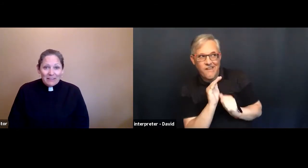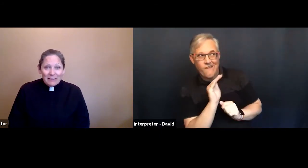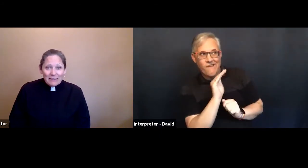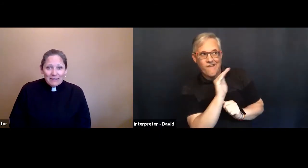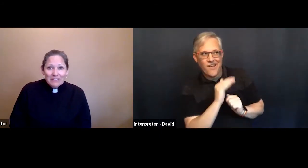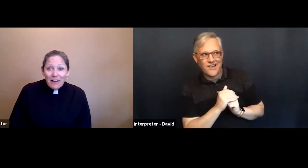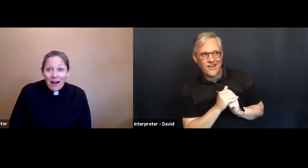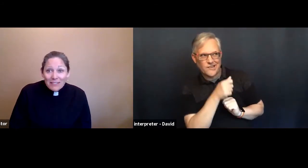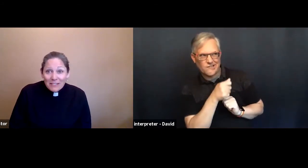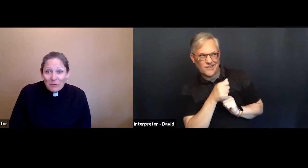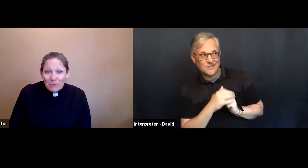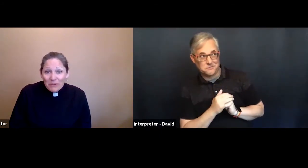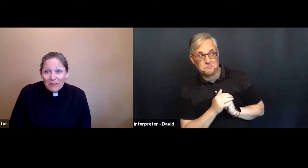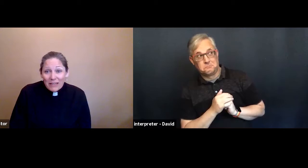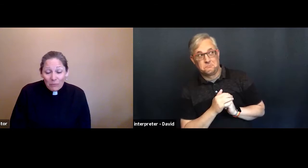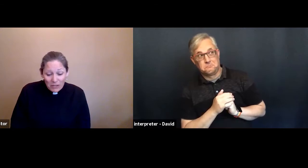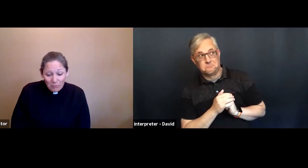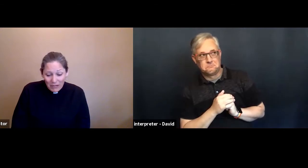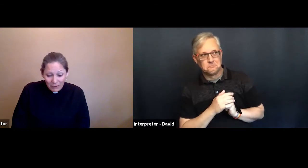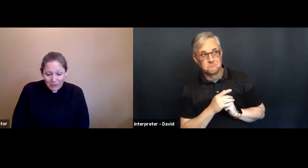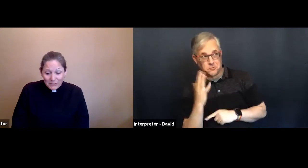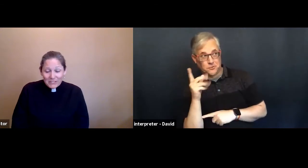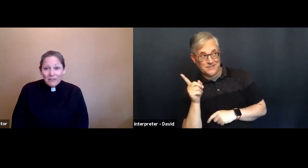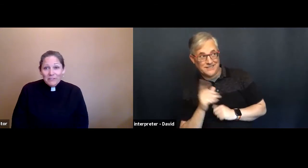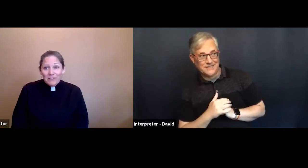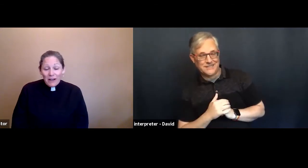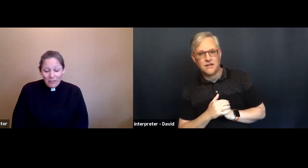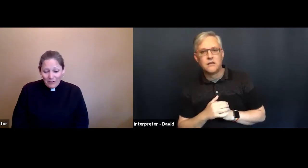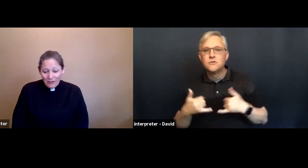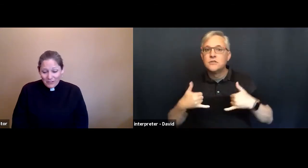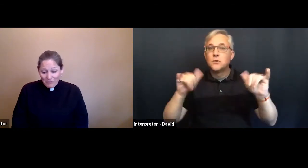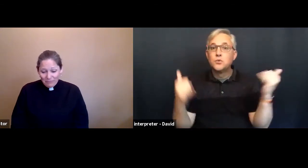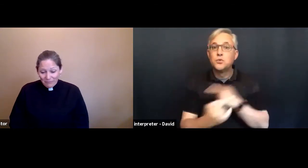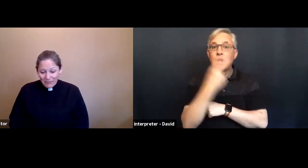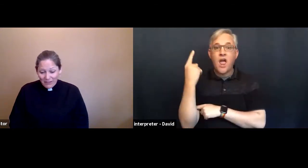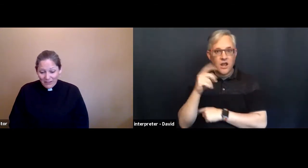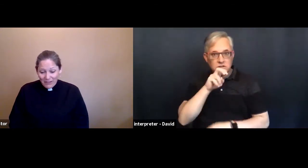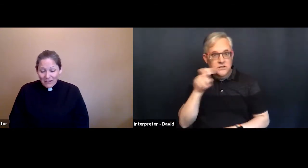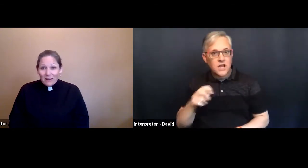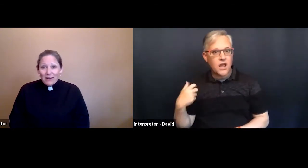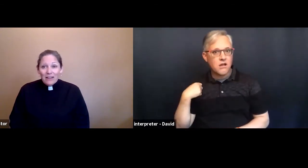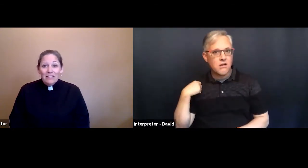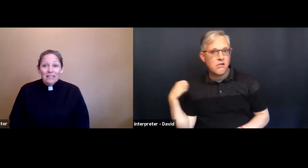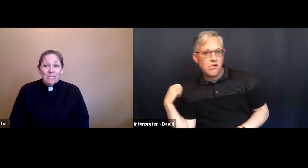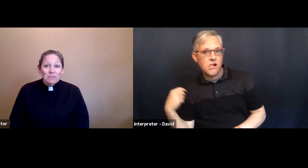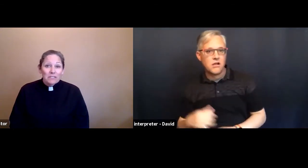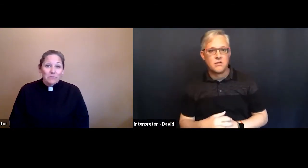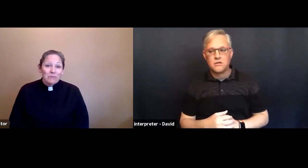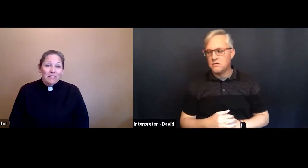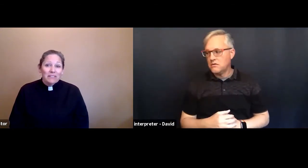There's gossip and we compare ourselves to other. And it keeps us from being